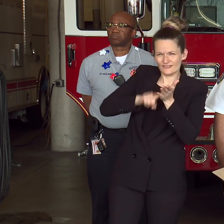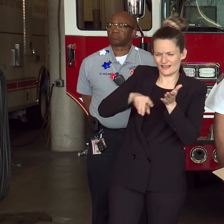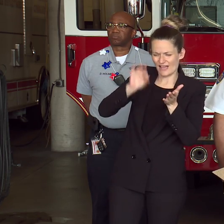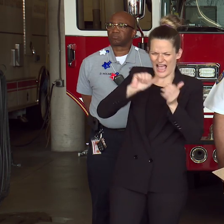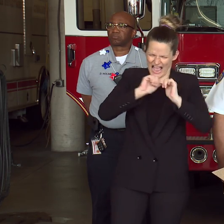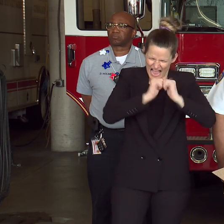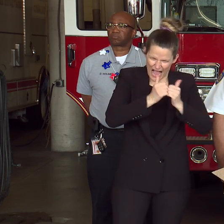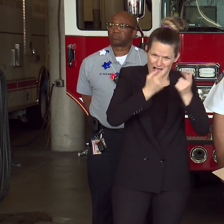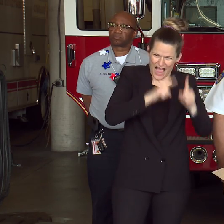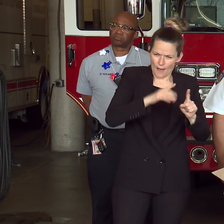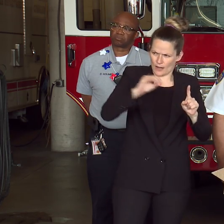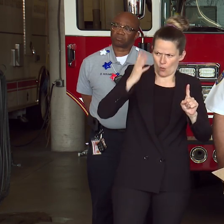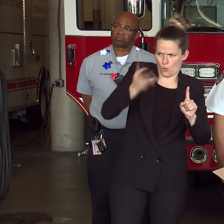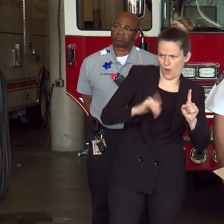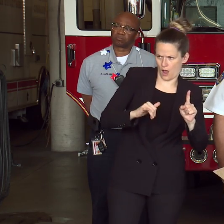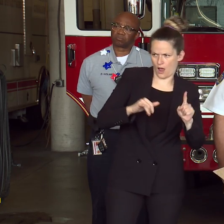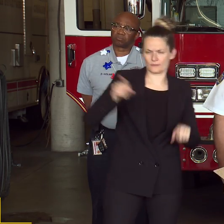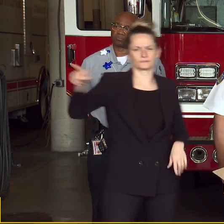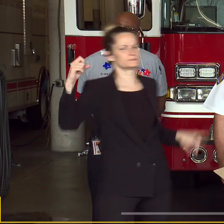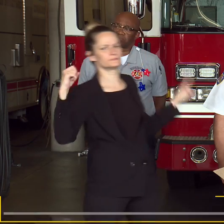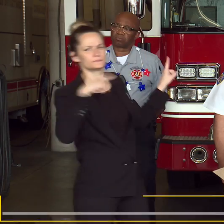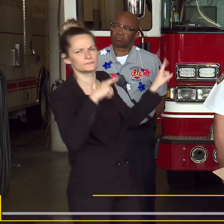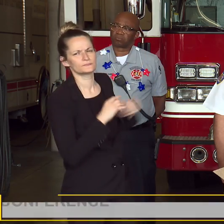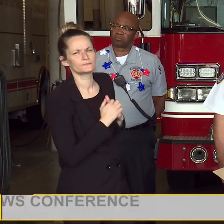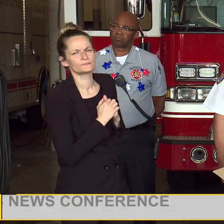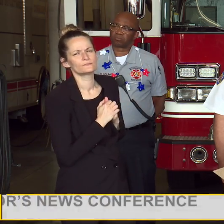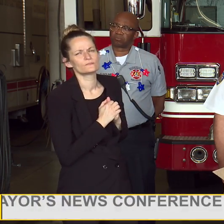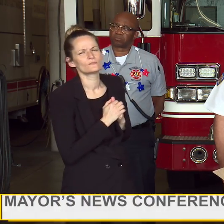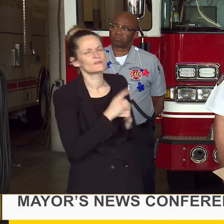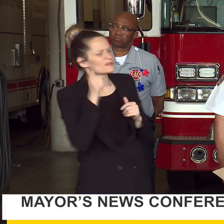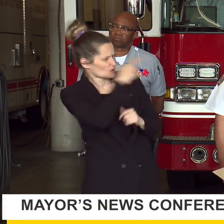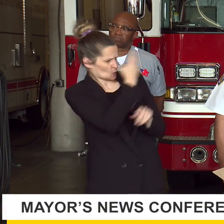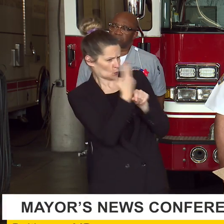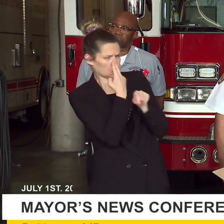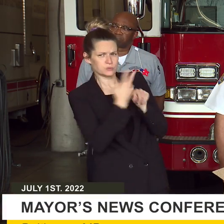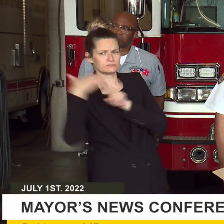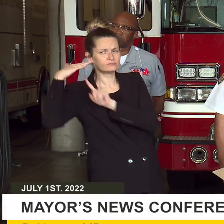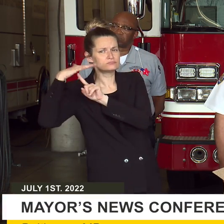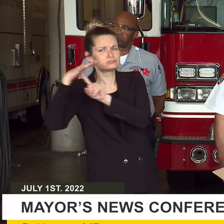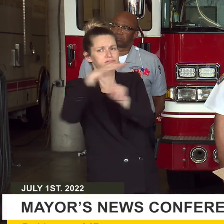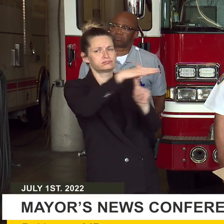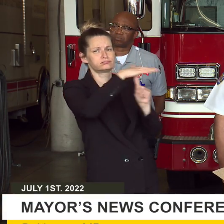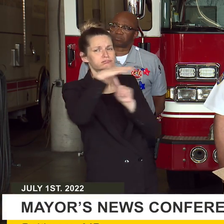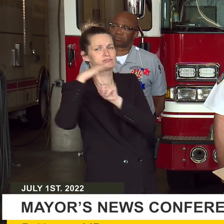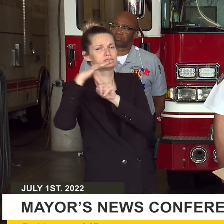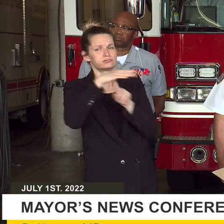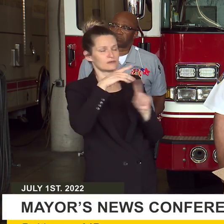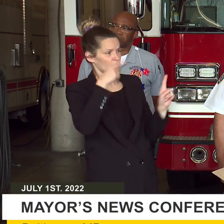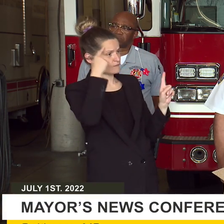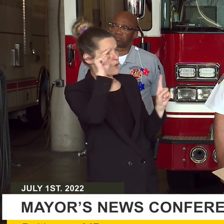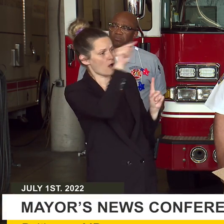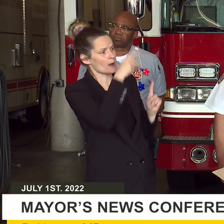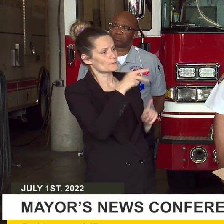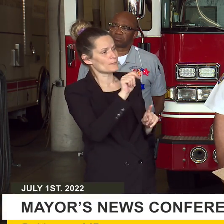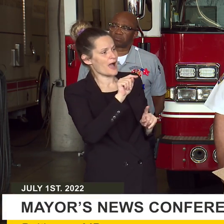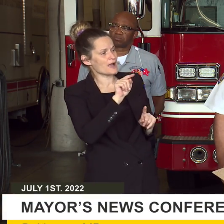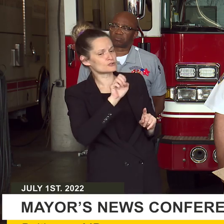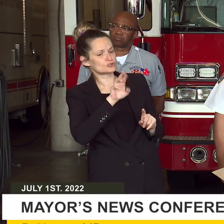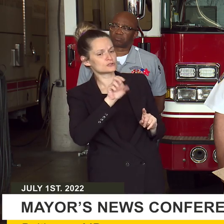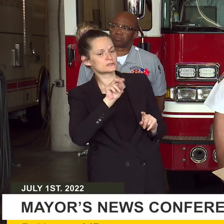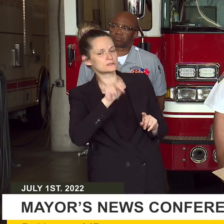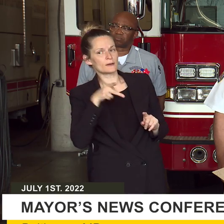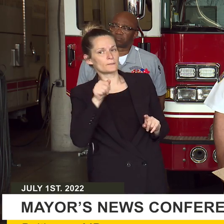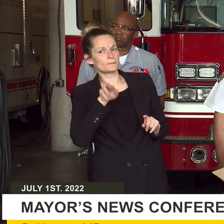One other question dealing with the use of the helicopter for the Patterson Park pool. know we've been trying to reach out and find out more about that. Can you